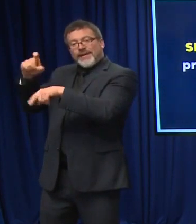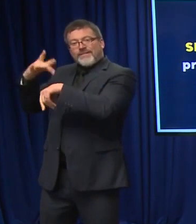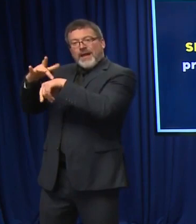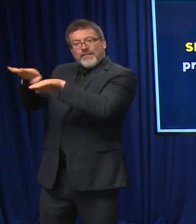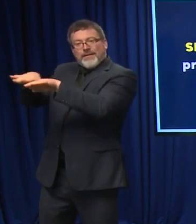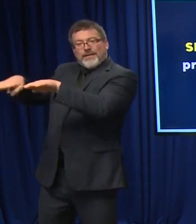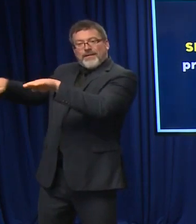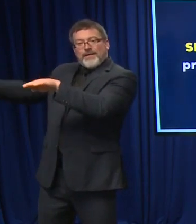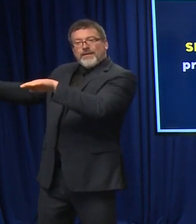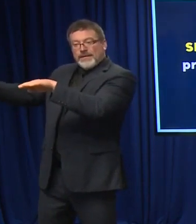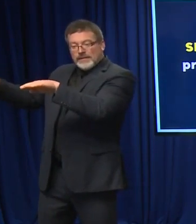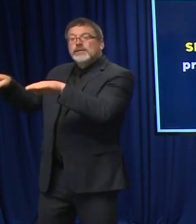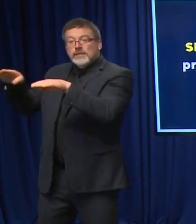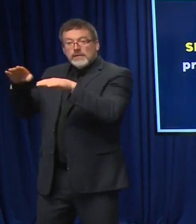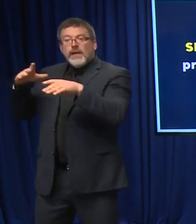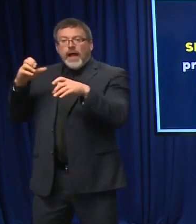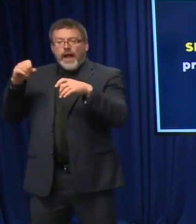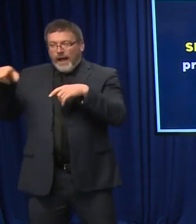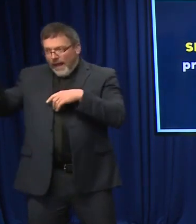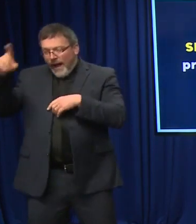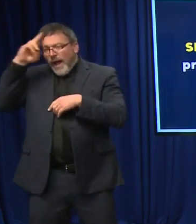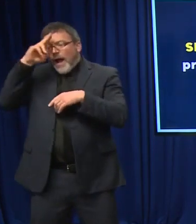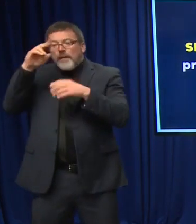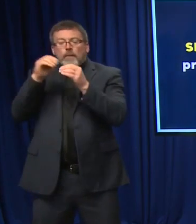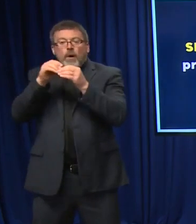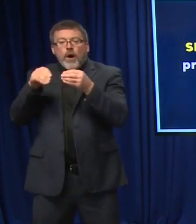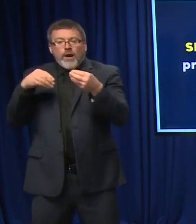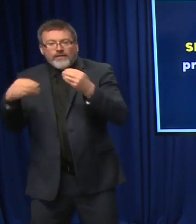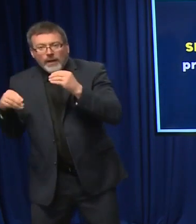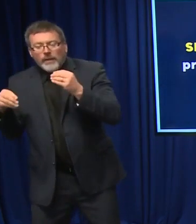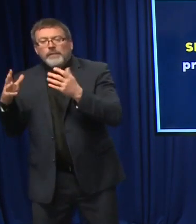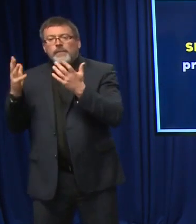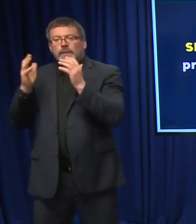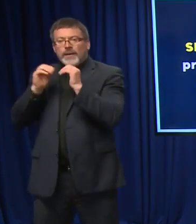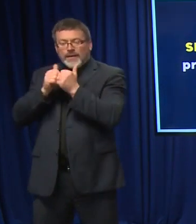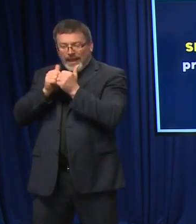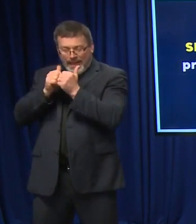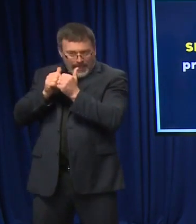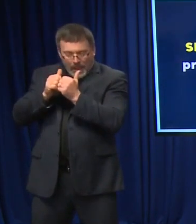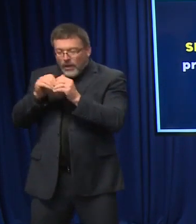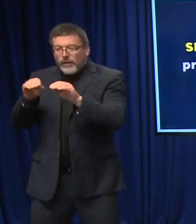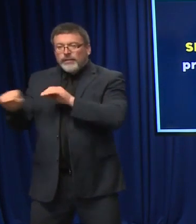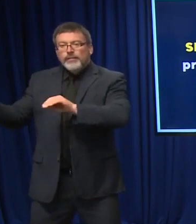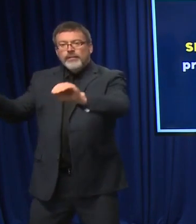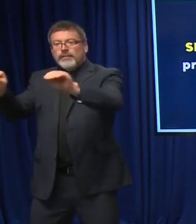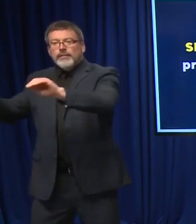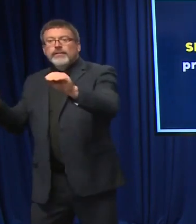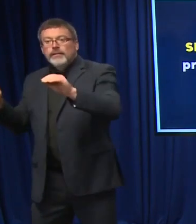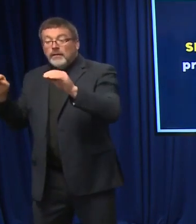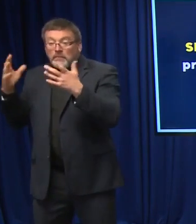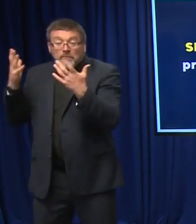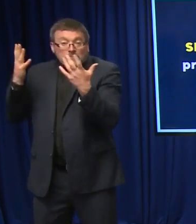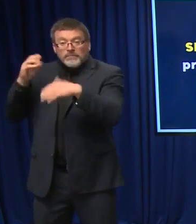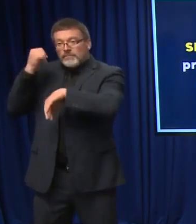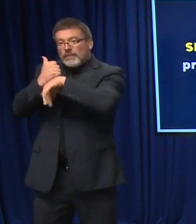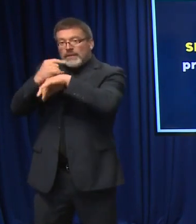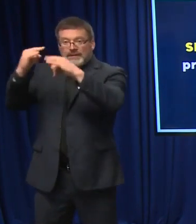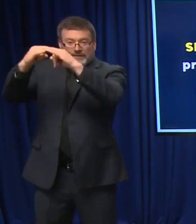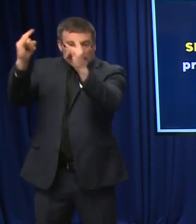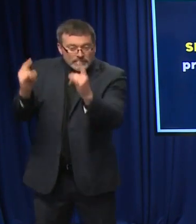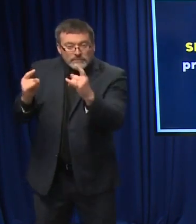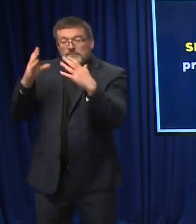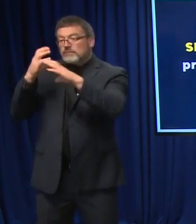internal surge centers within the campuses of the individual hospitals. Last year, we set up surge centers in places like